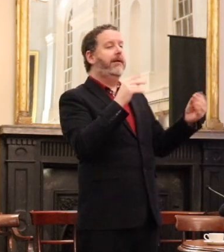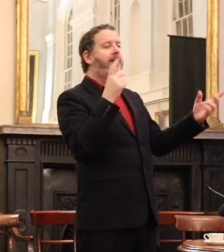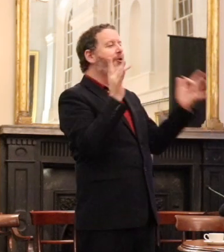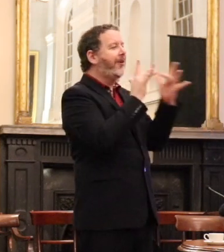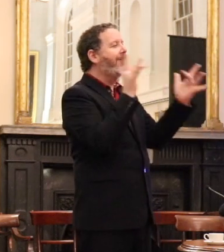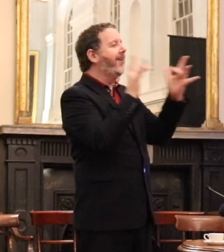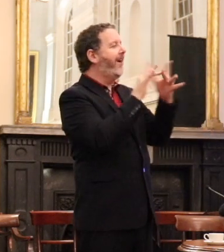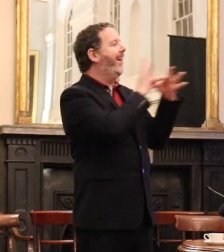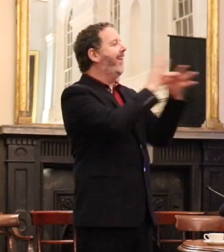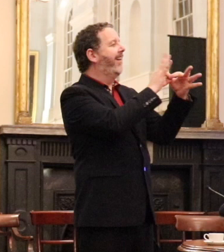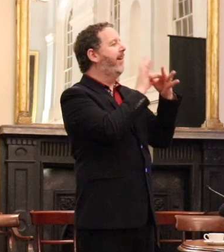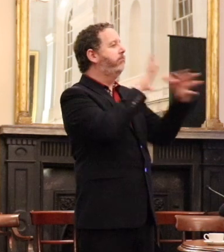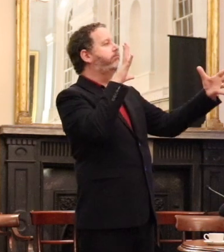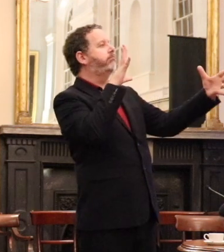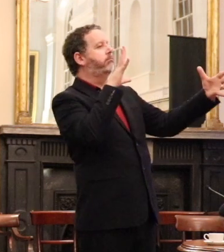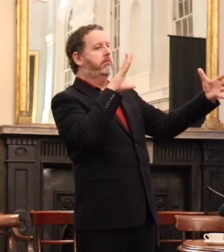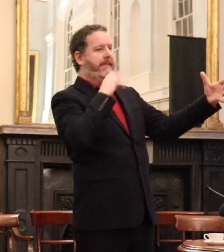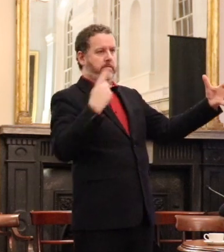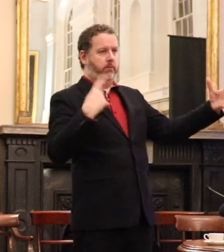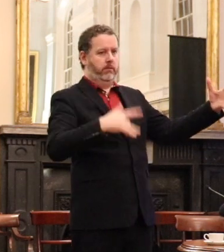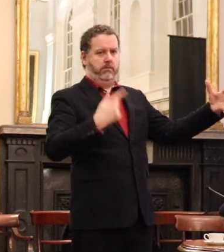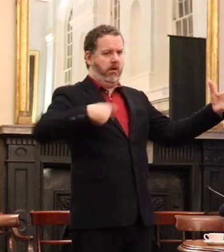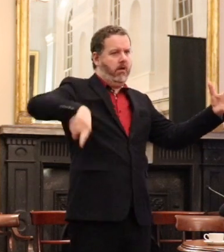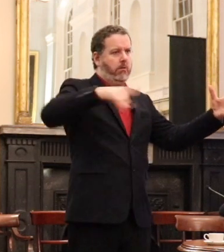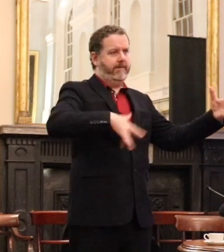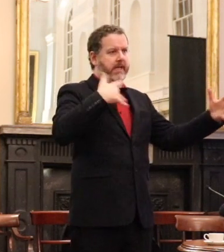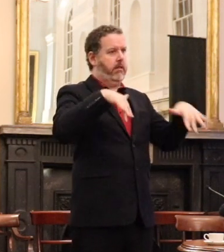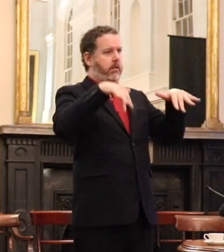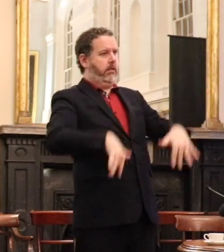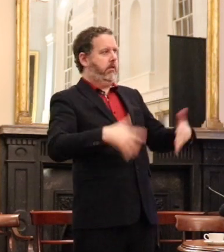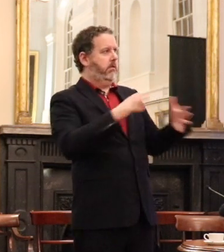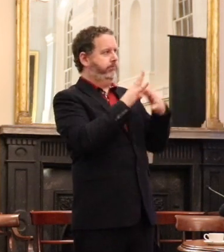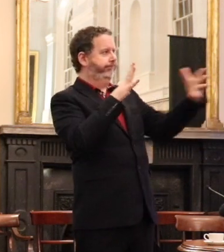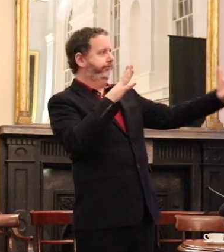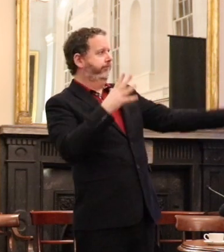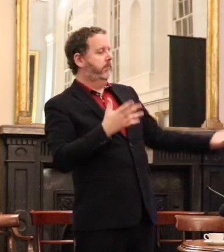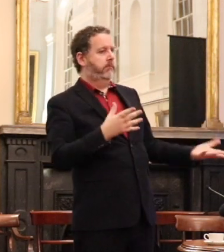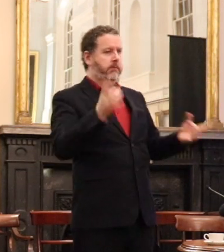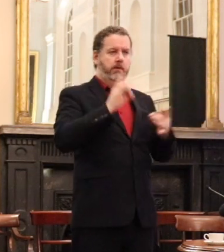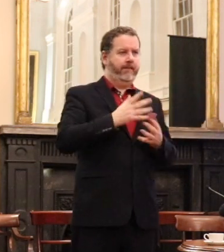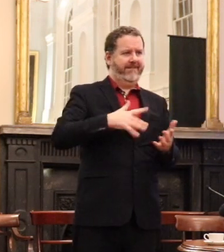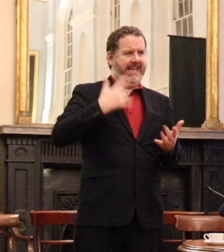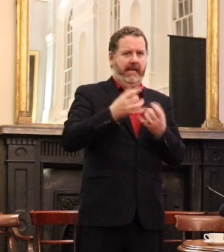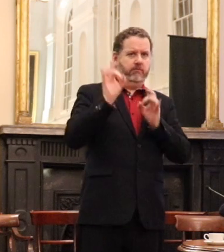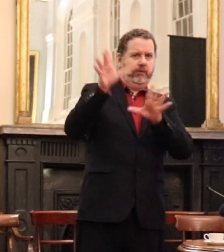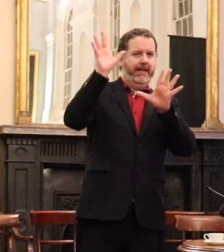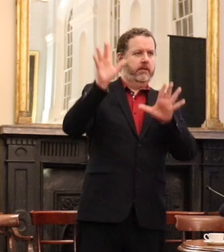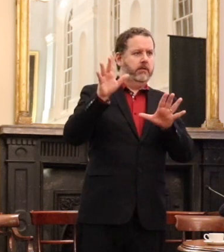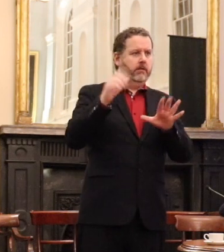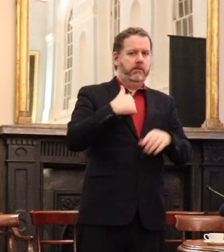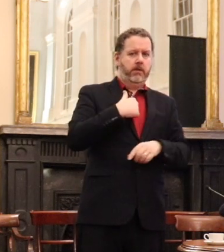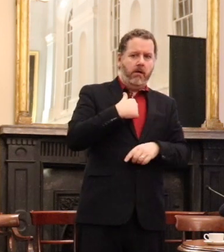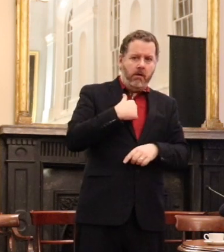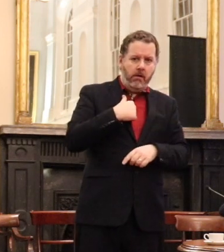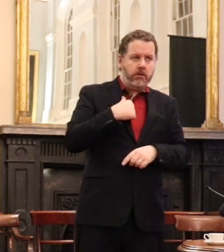and we're going to feel utterly abandoned. And it was quite a moment for me because, again, I was so busy being concerned about the